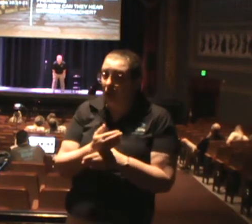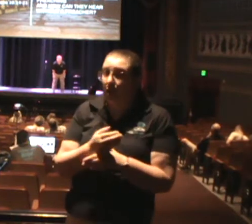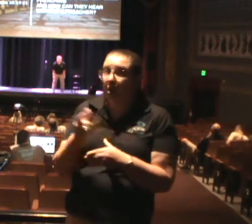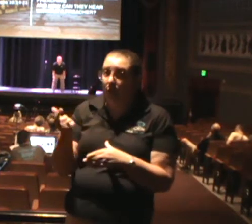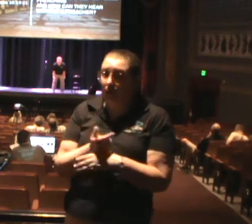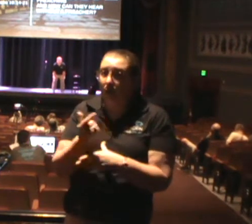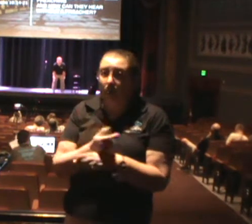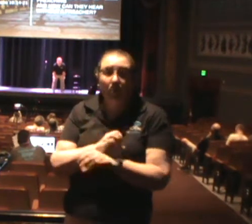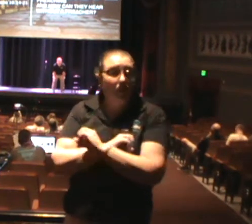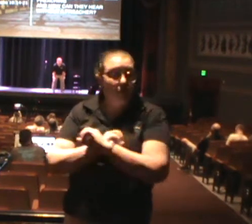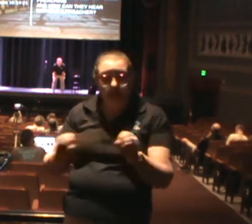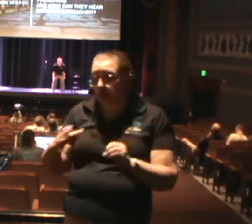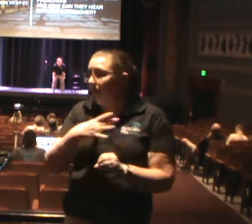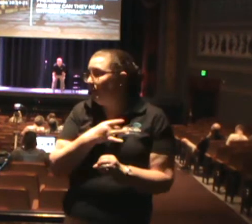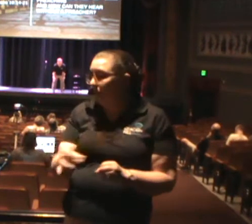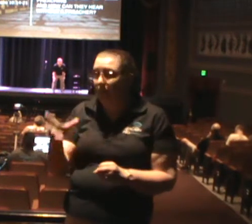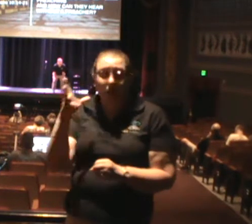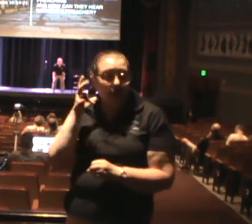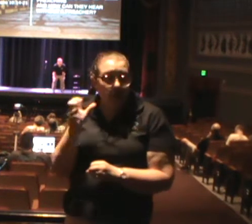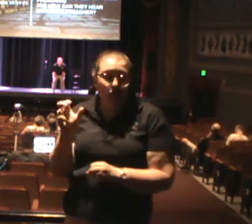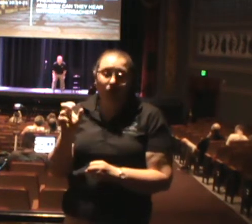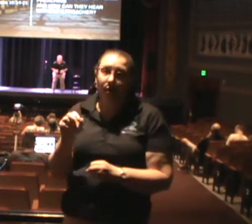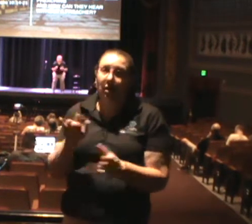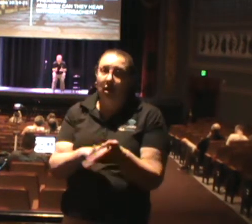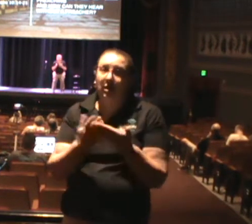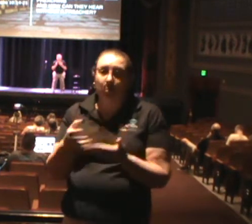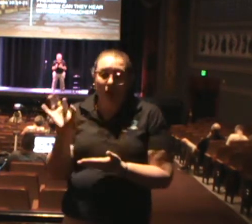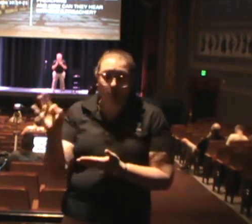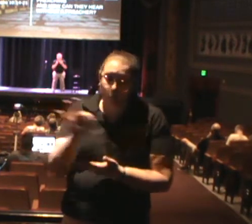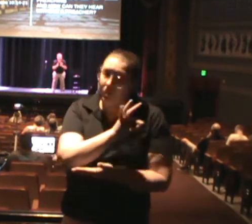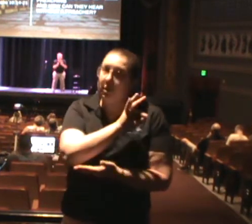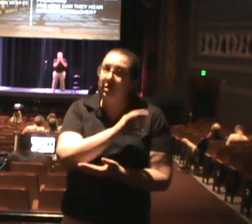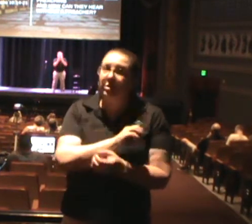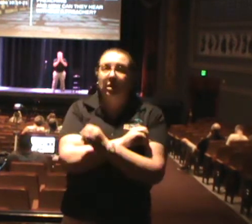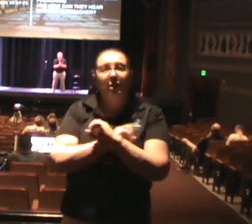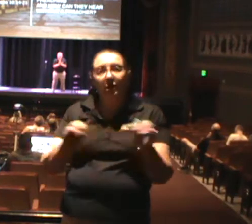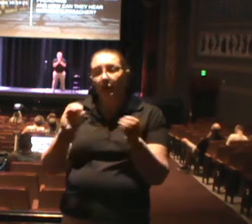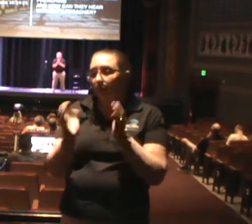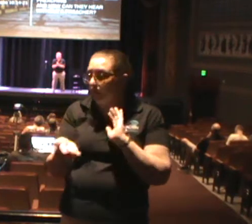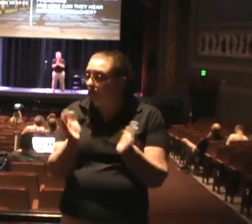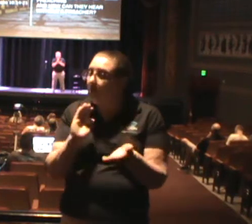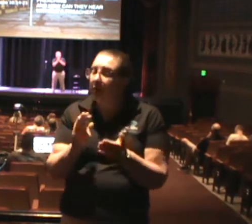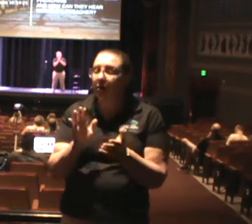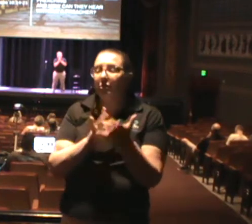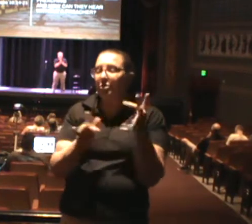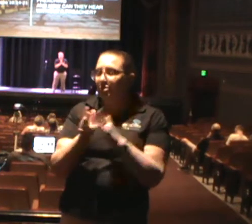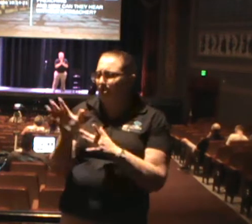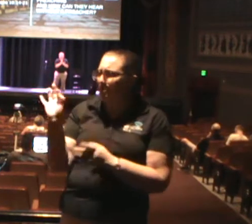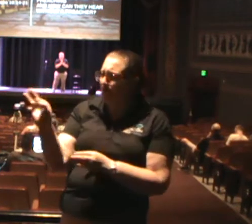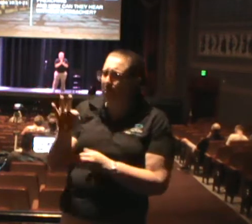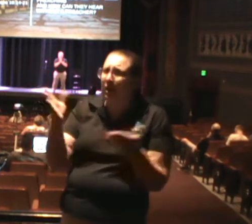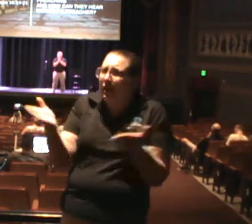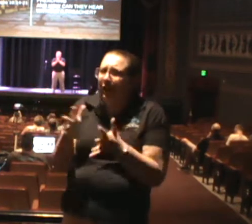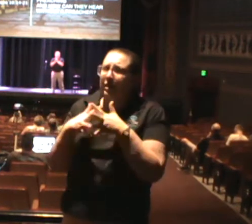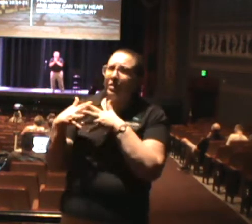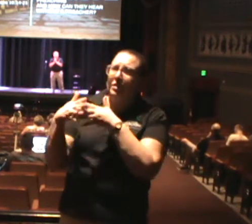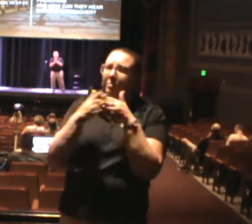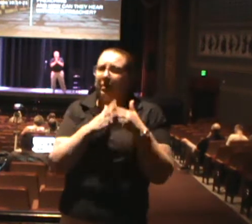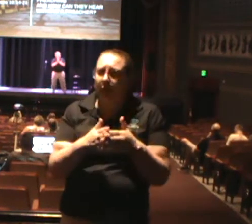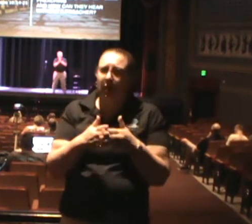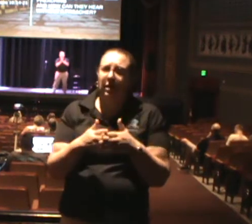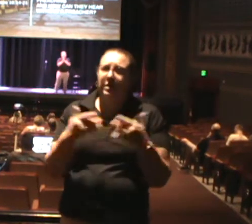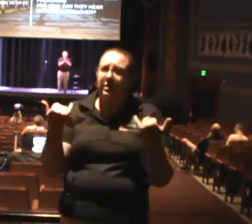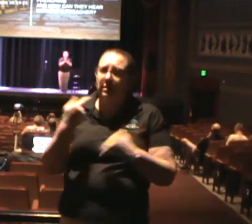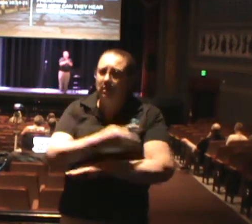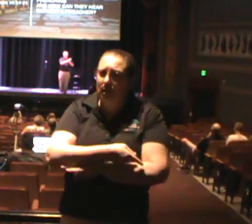like hearing the word of God preach church. There is nothing like hearing Jesus preach. Here in America today, there are too